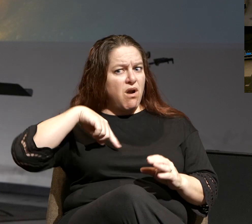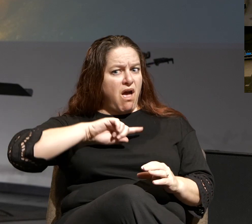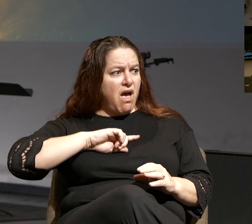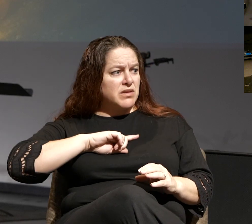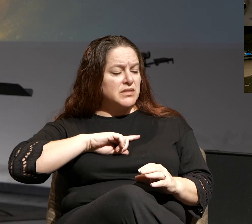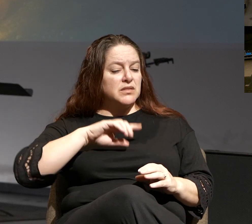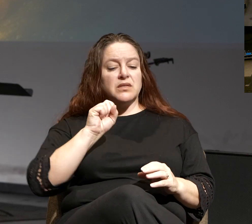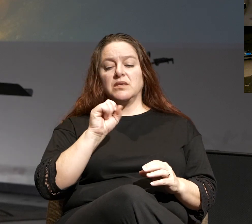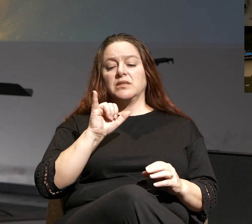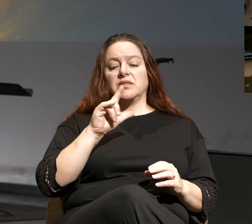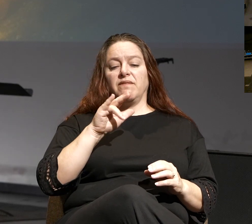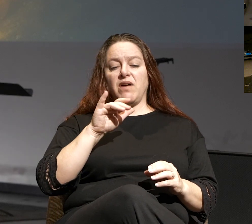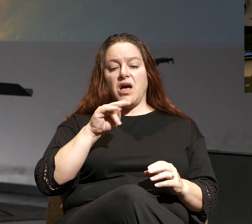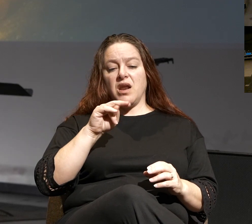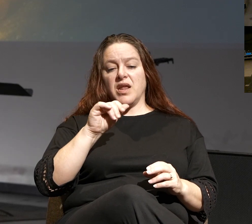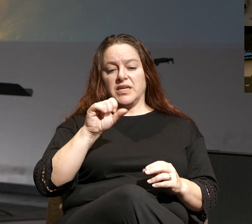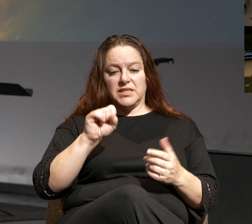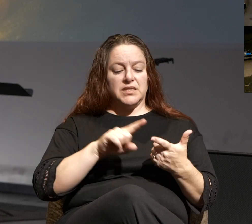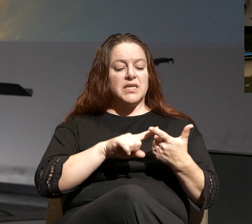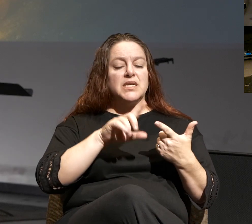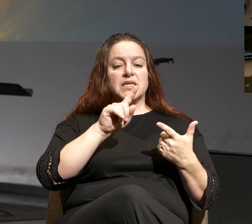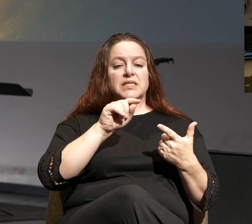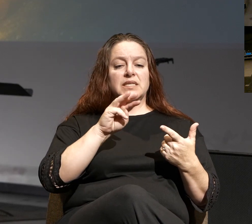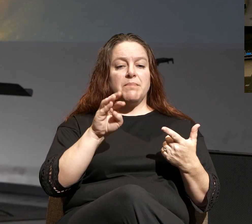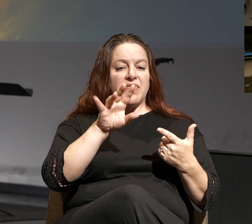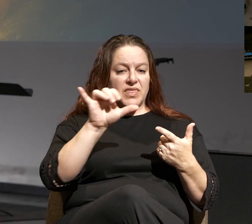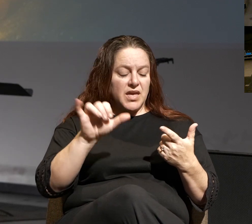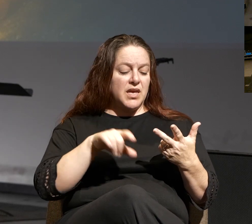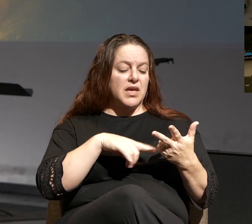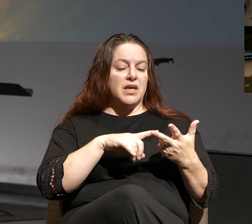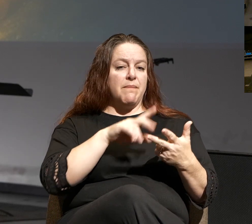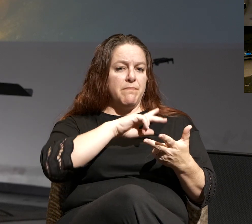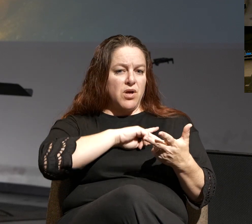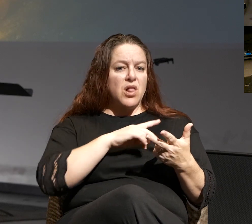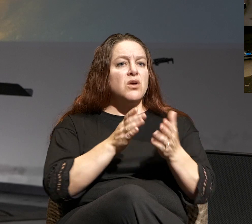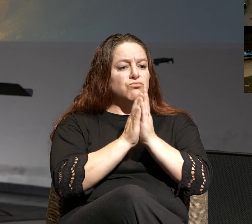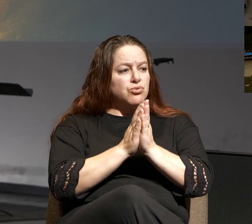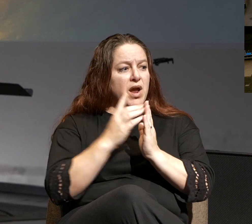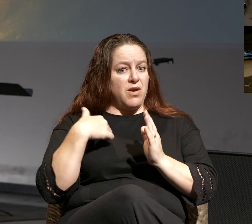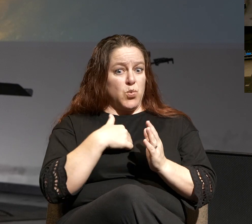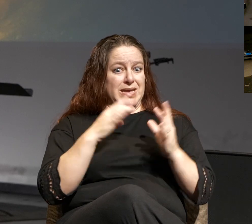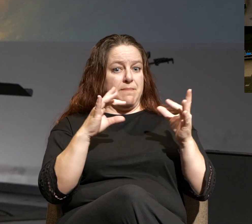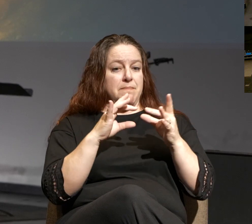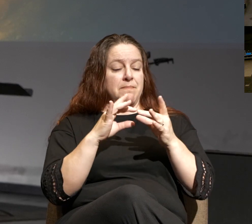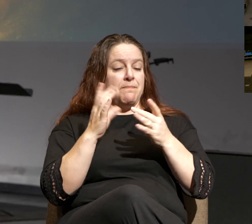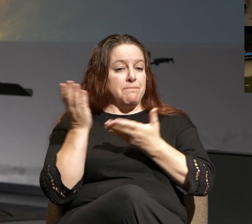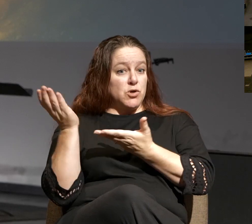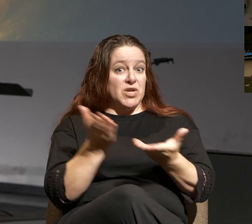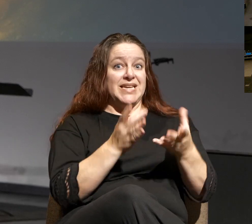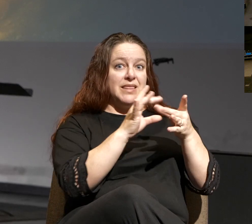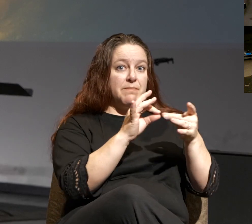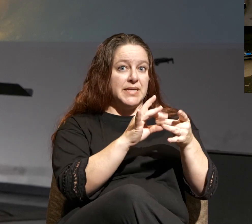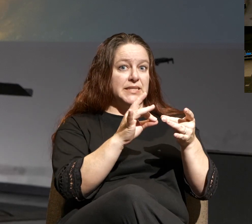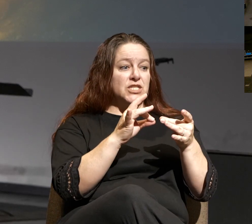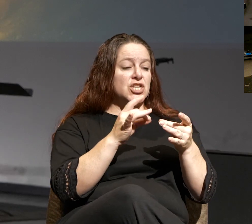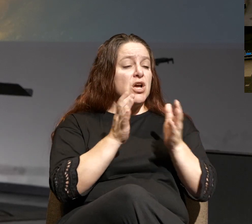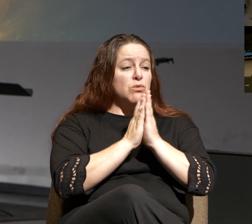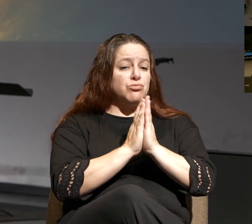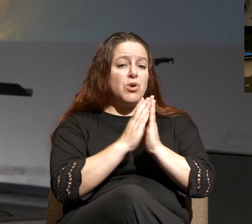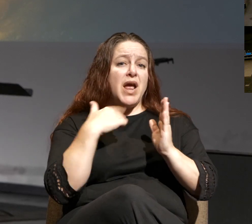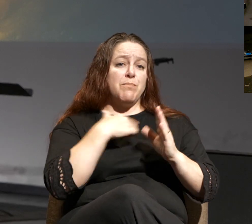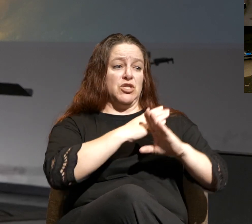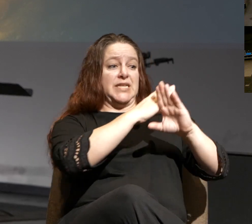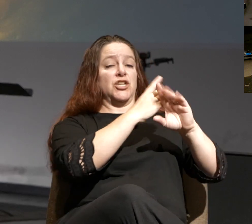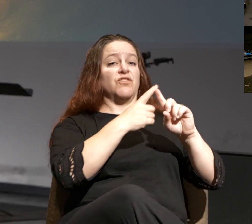Silvanus, and Timothy. Pray for the messengers. Pray that we may be delivered from wicked and evil men, because not